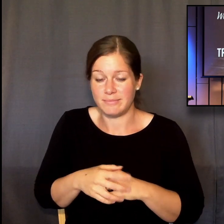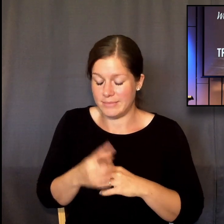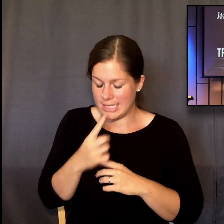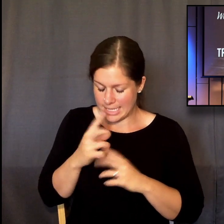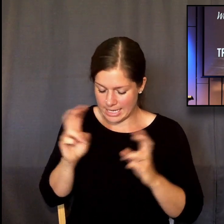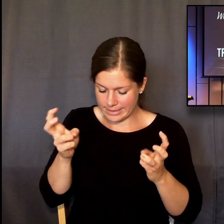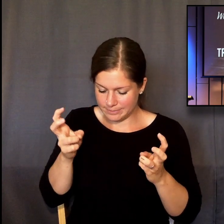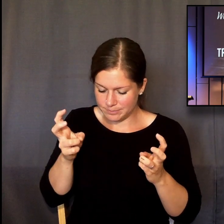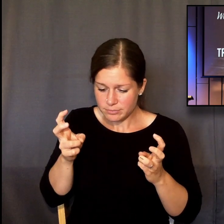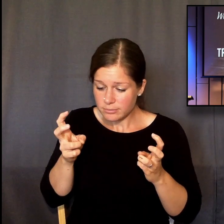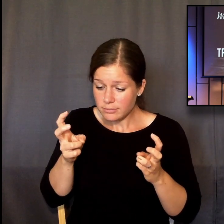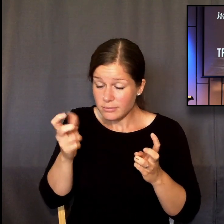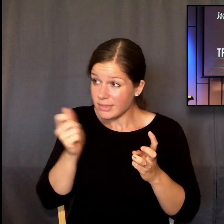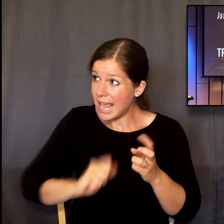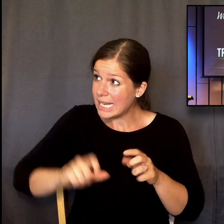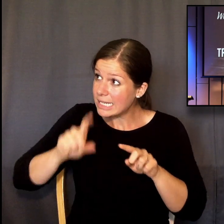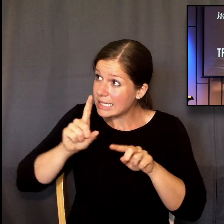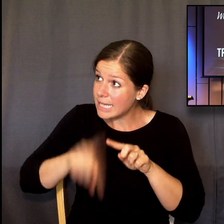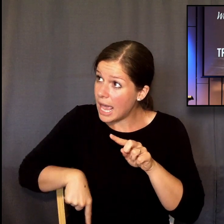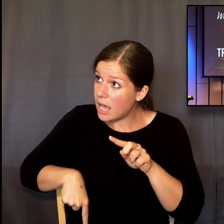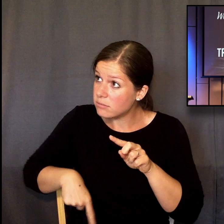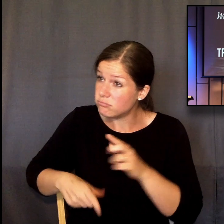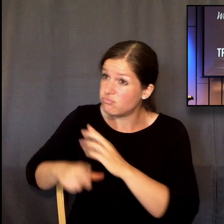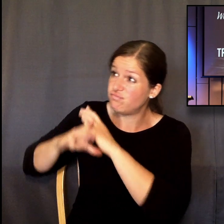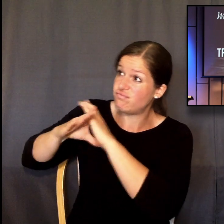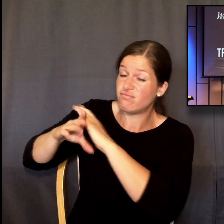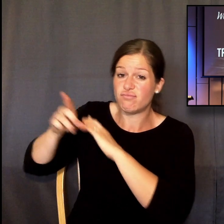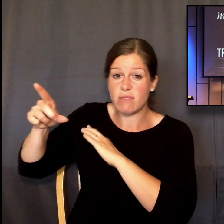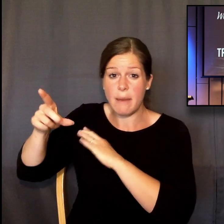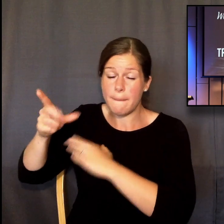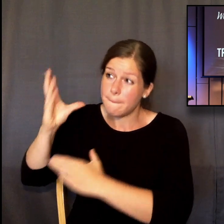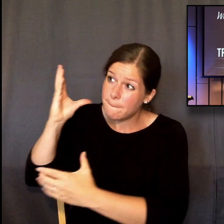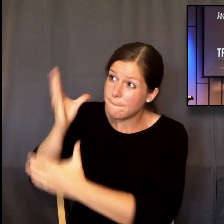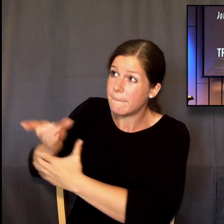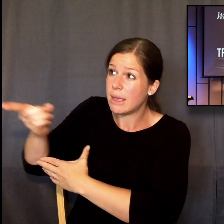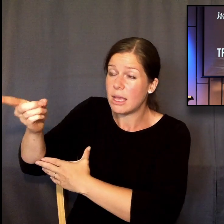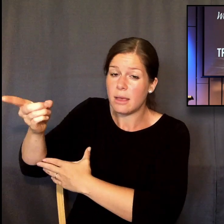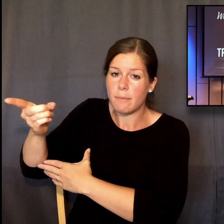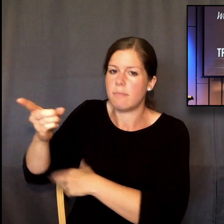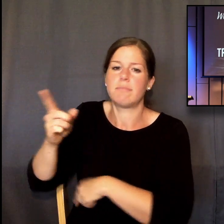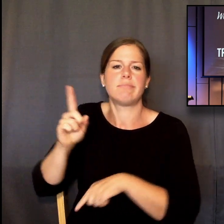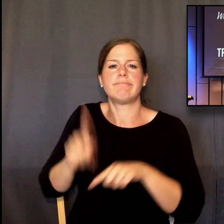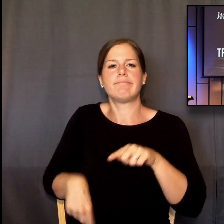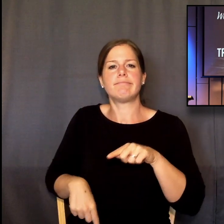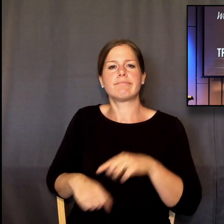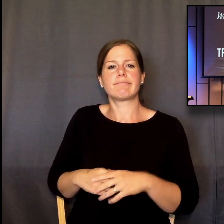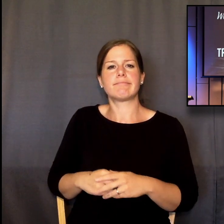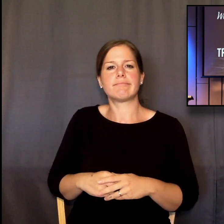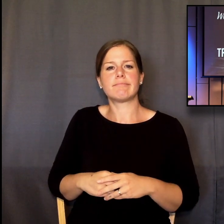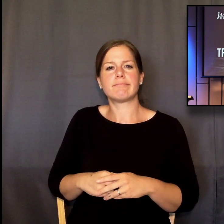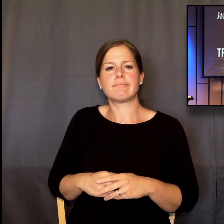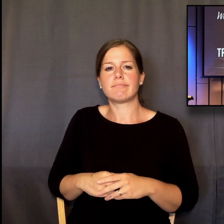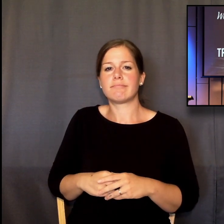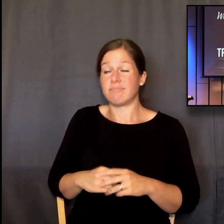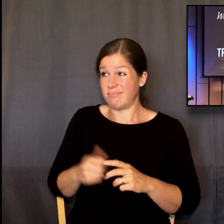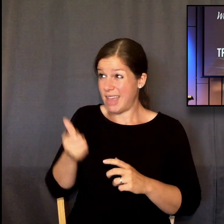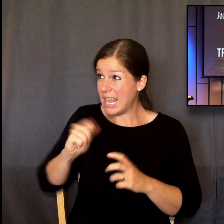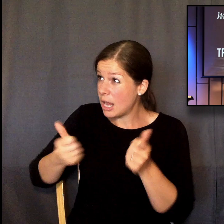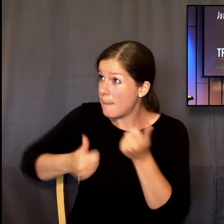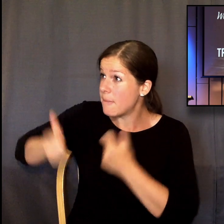his hand. No one can can restrain his hand. No one can say to him, what have you done? There's no one above him.